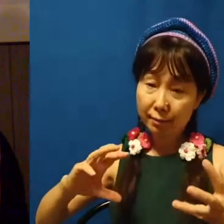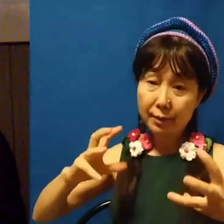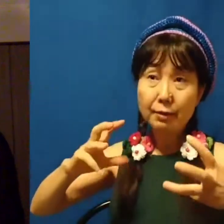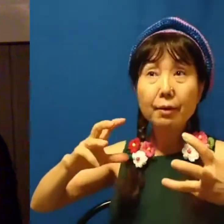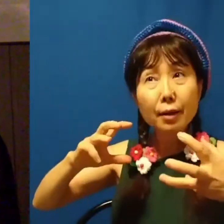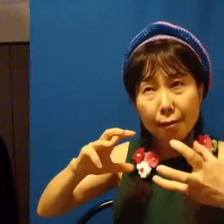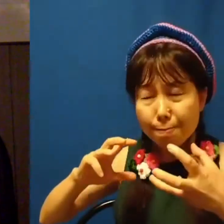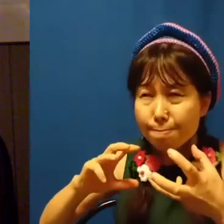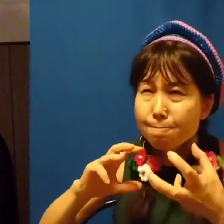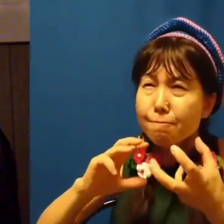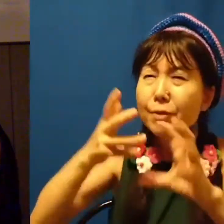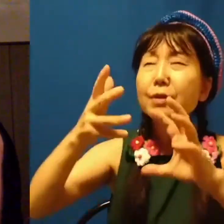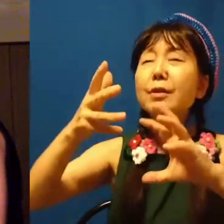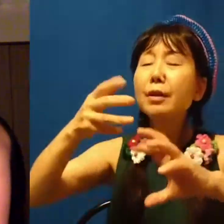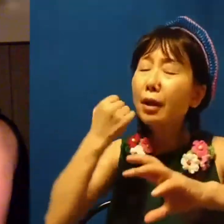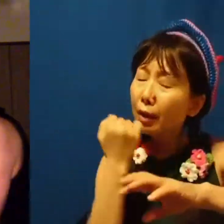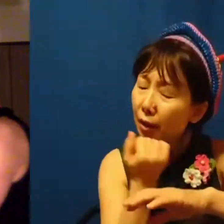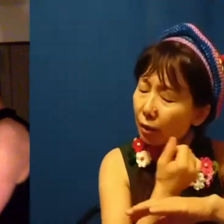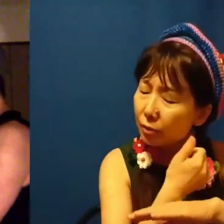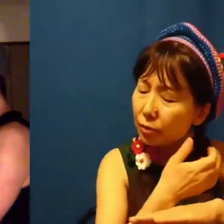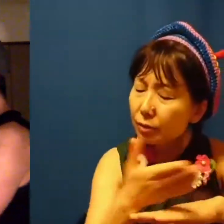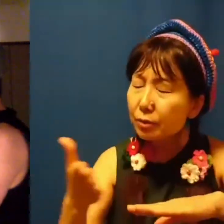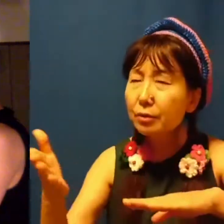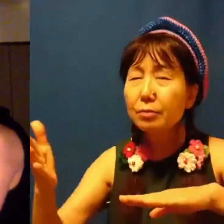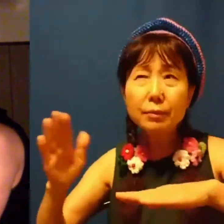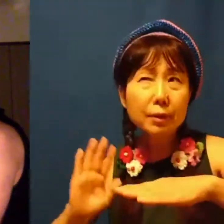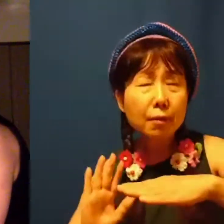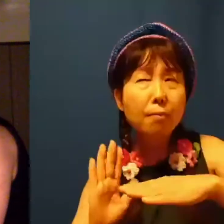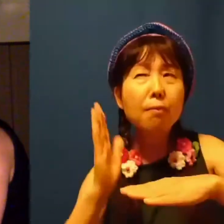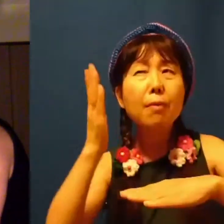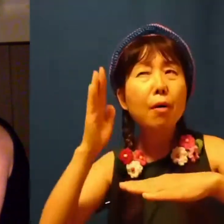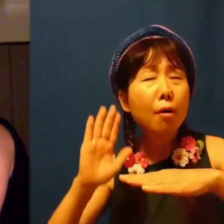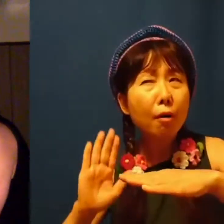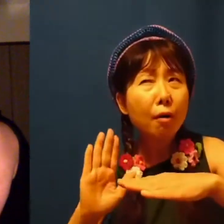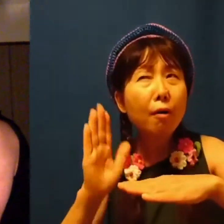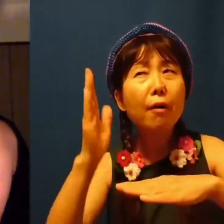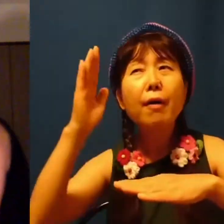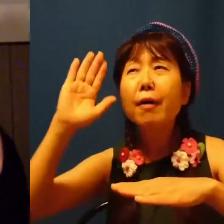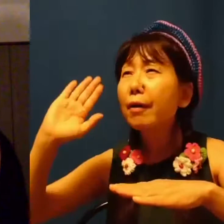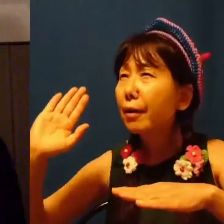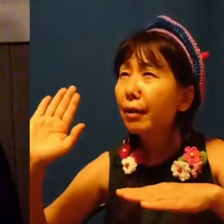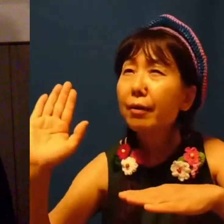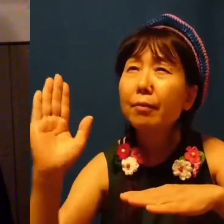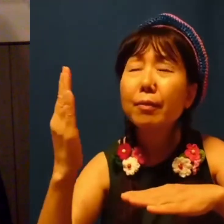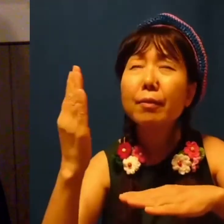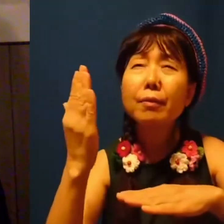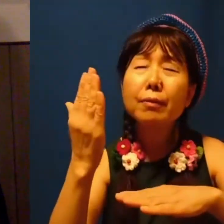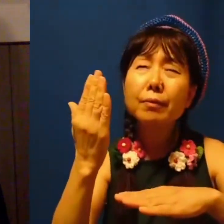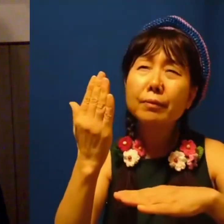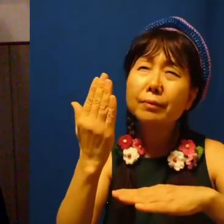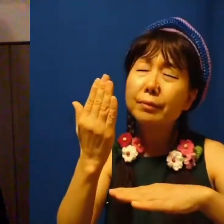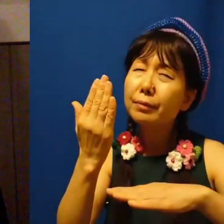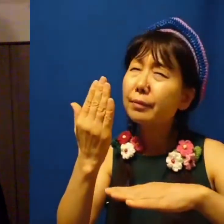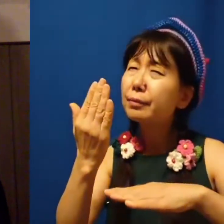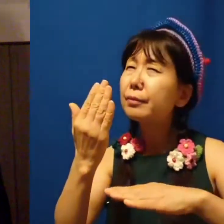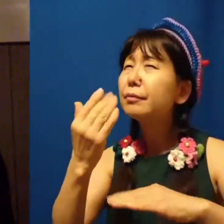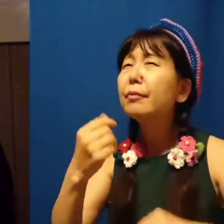melt, and the seas may burn, If